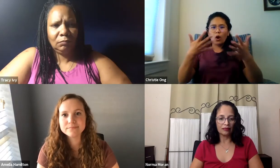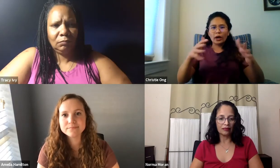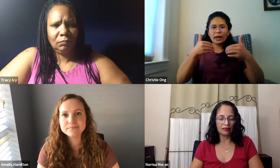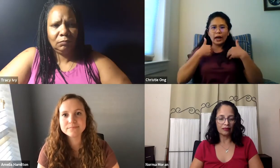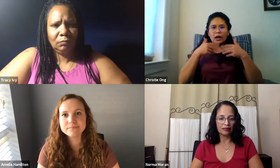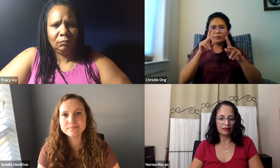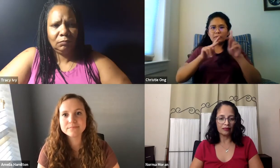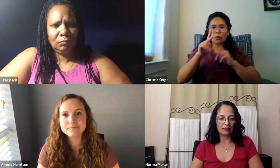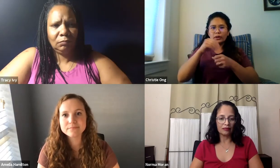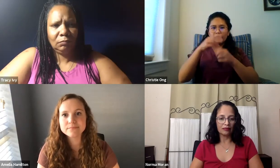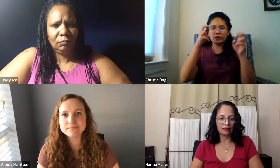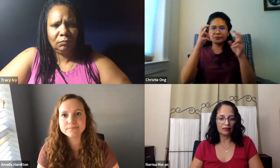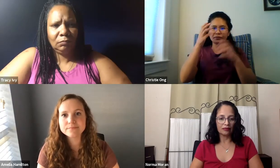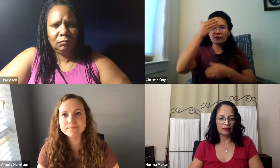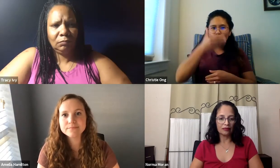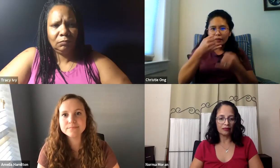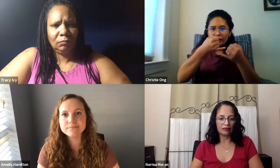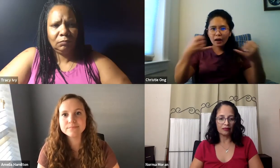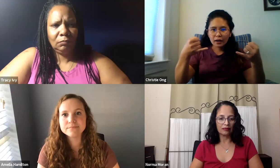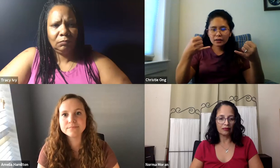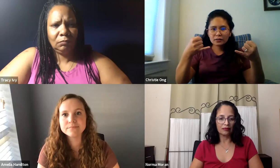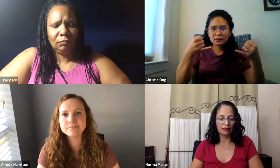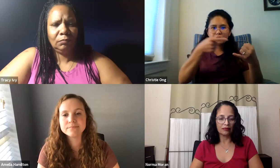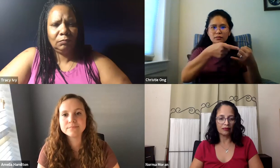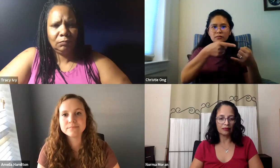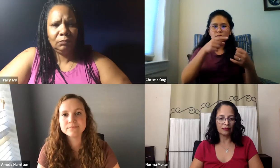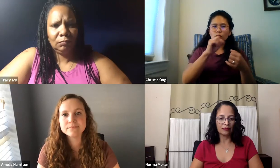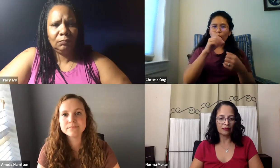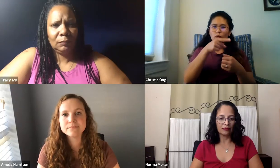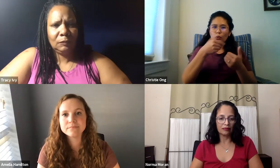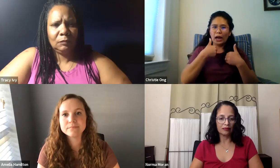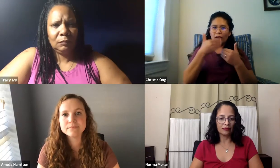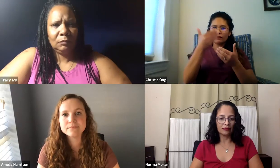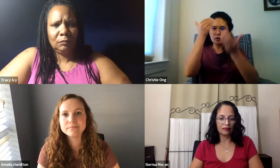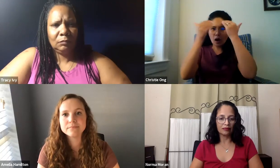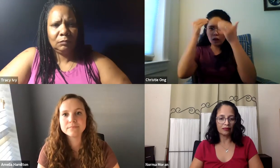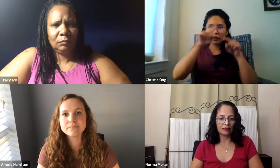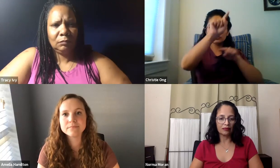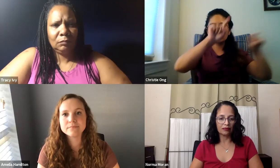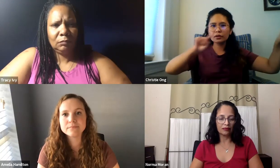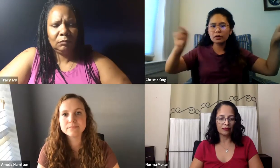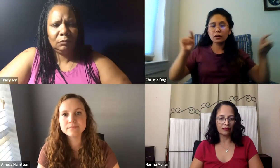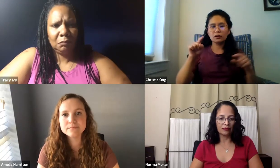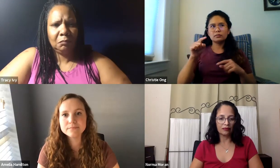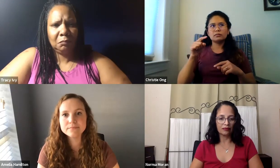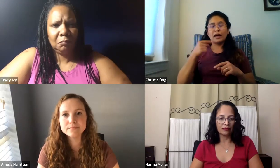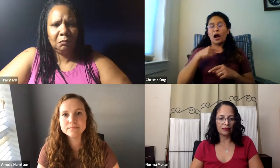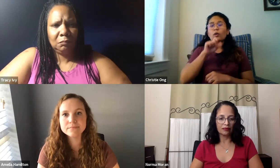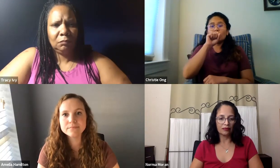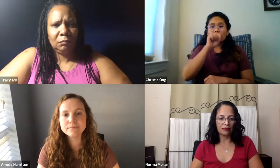And I think we already have people basically on the front line from NTID who have the knowledge.